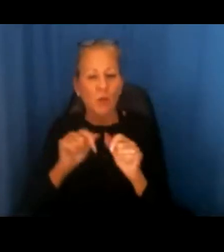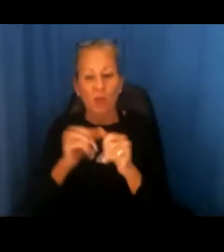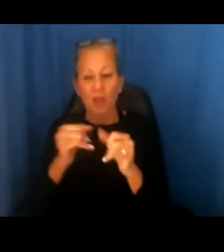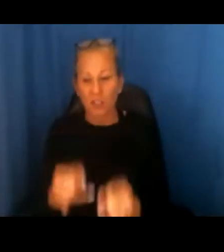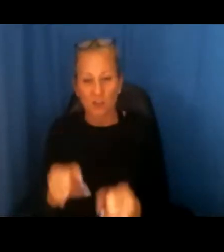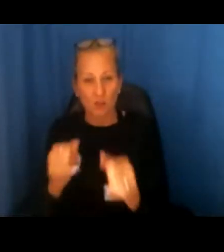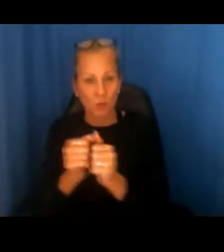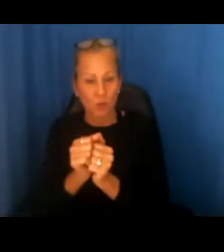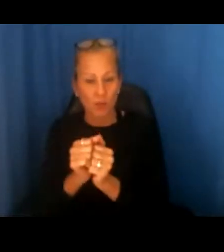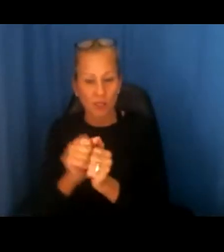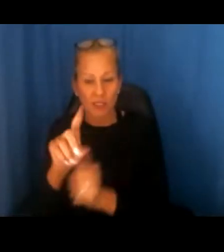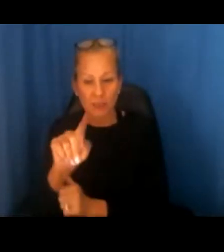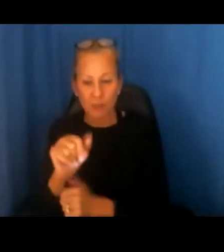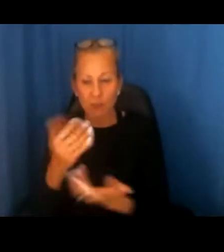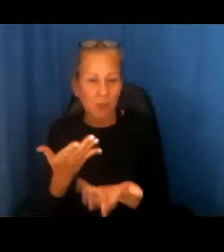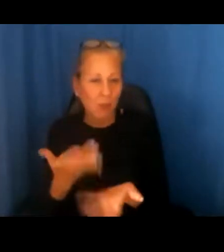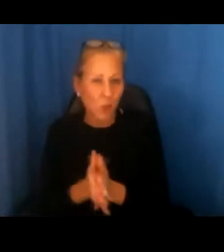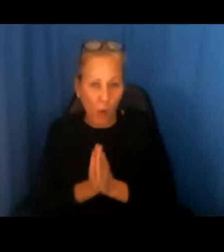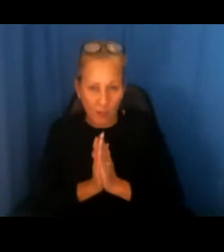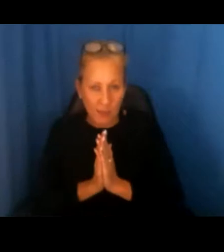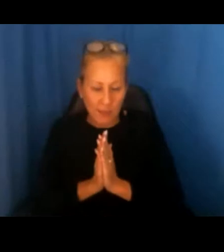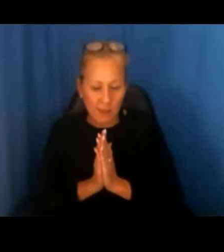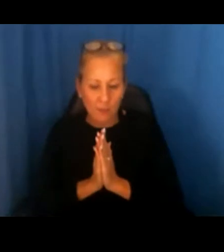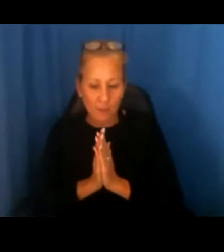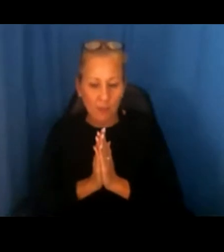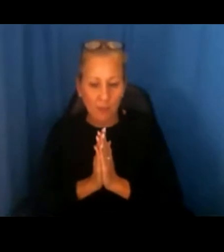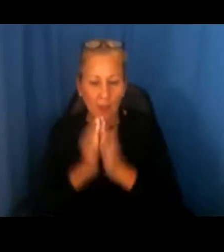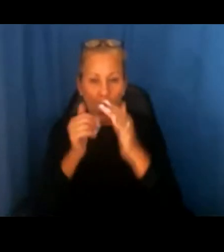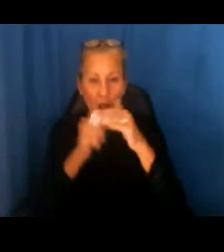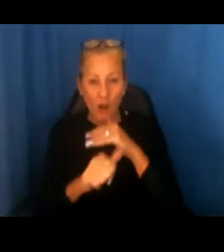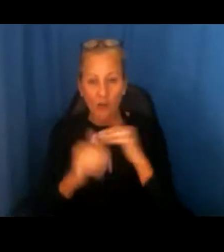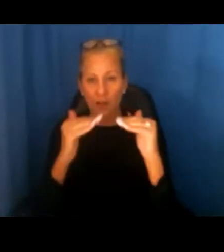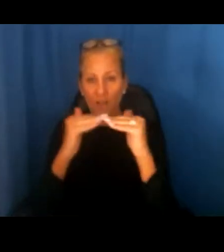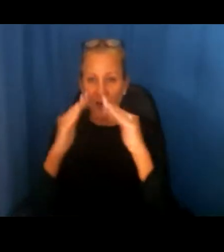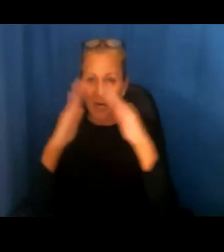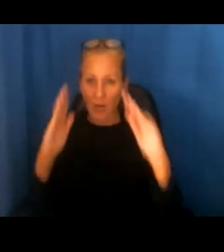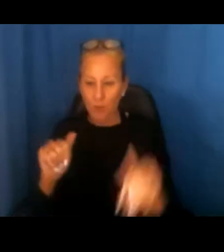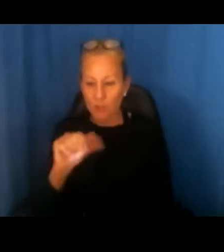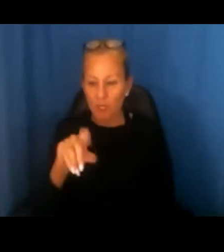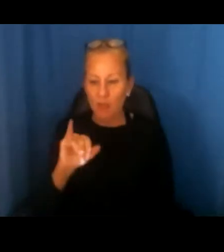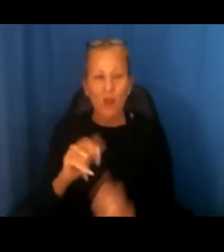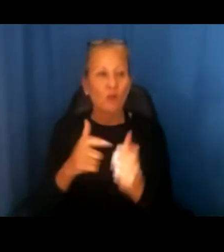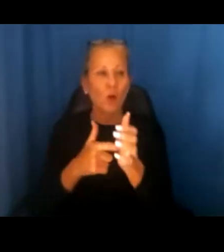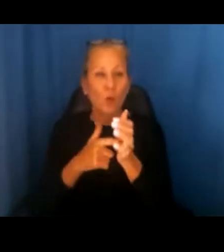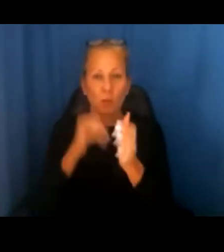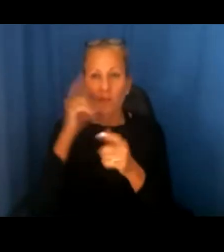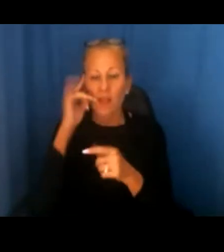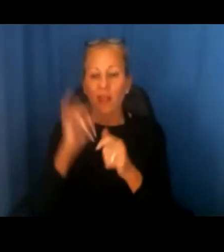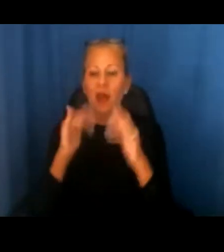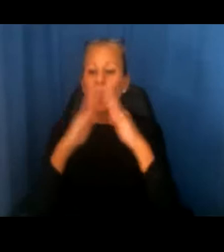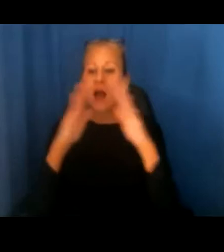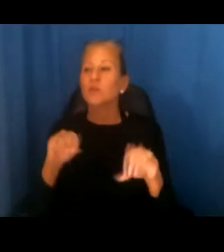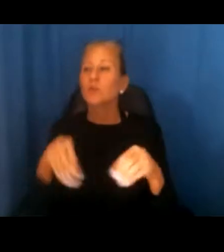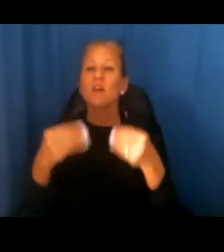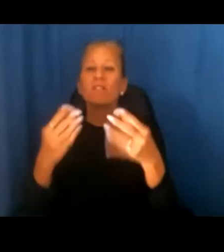disability may request. And under the Fair Housing Act, the requirement is for the housing provider